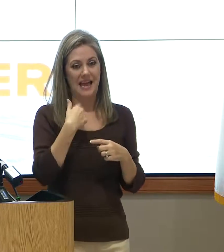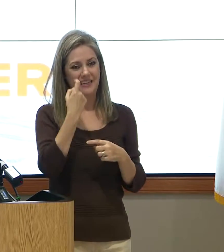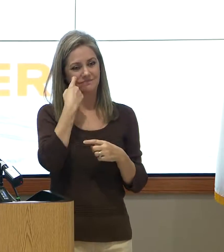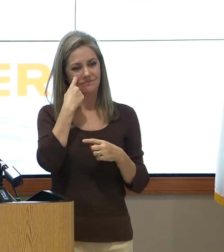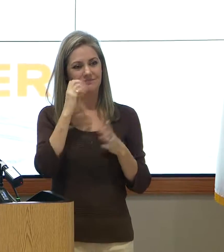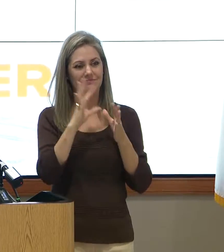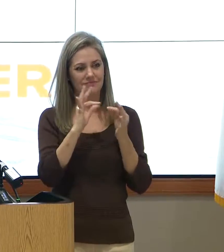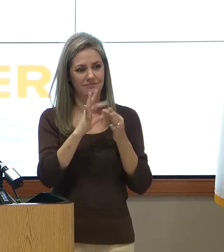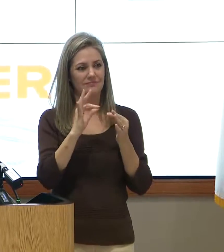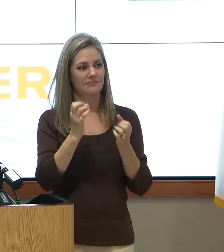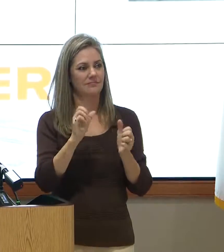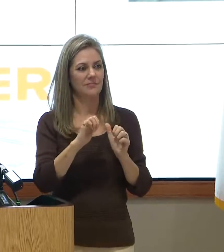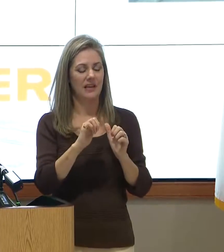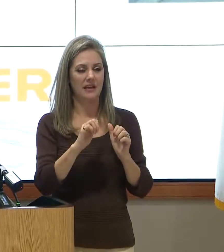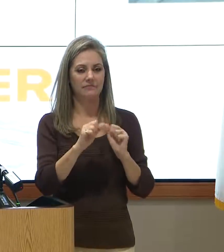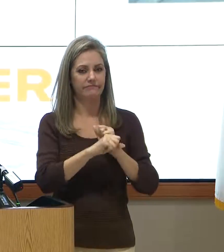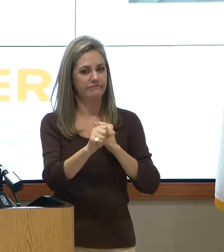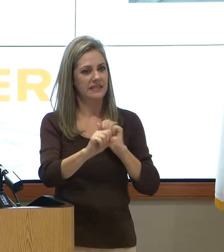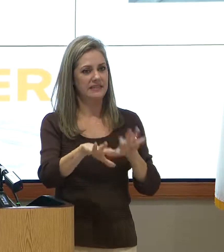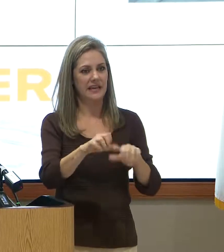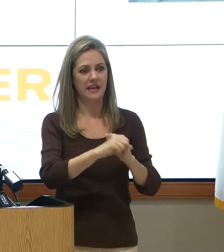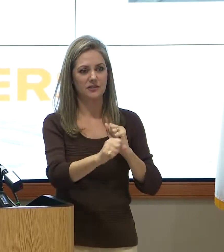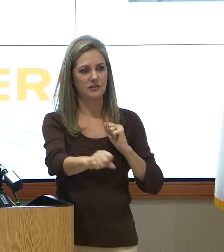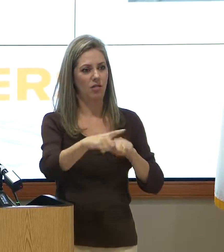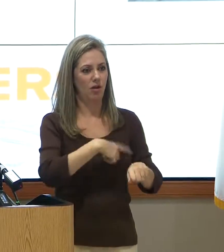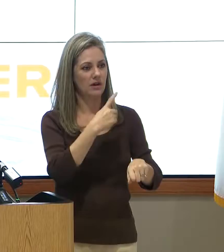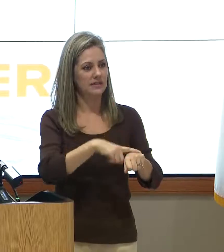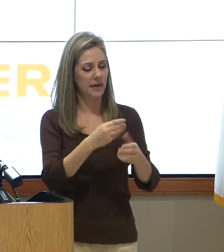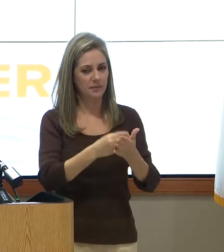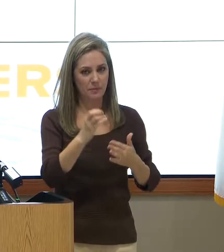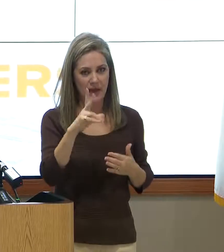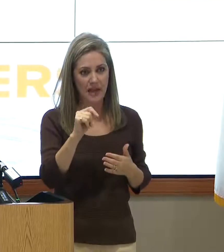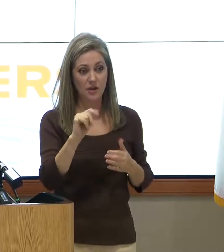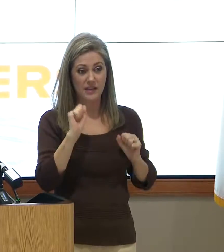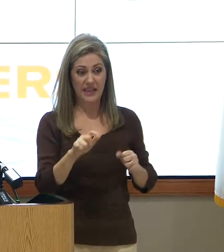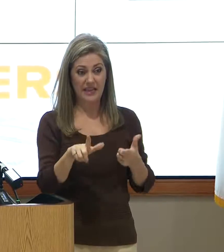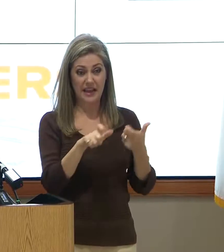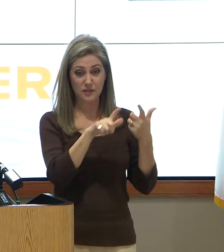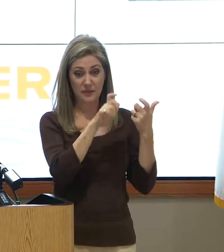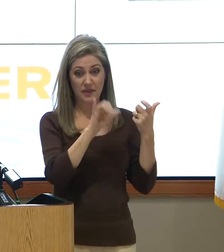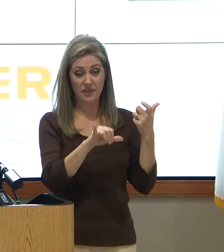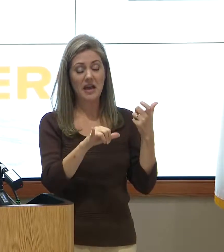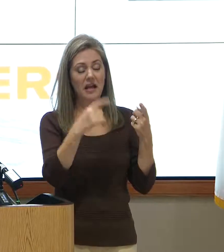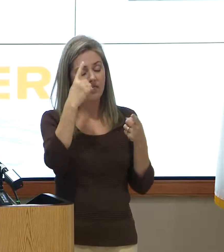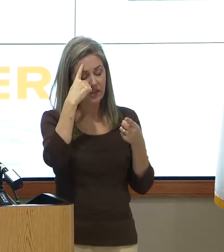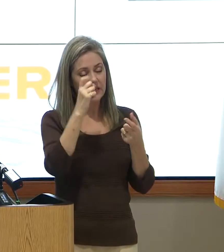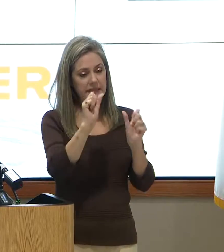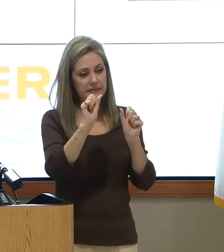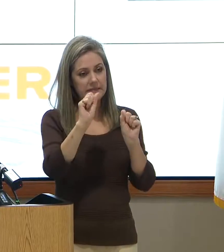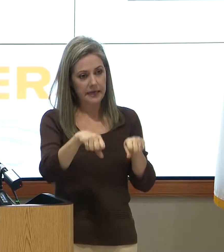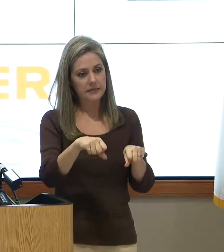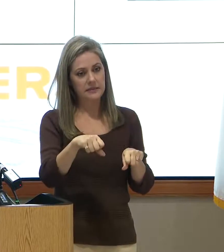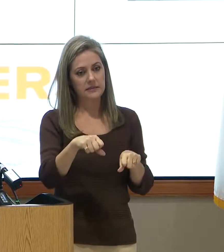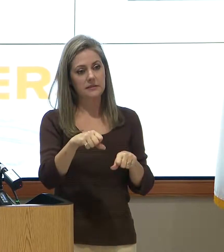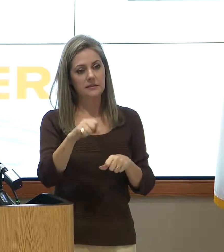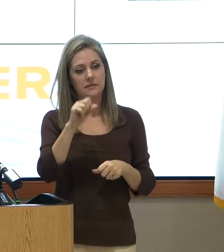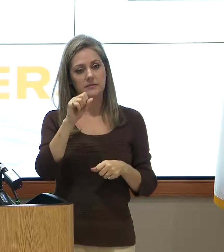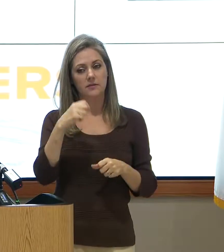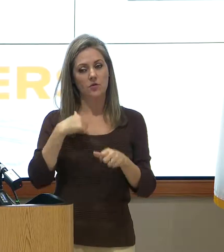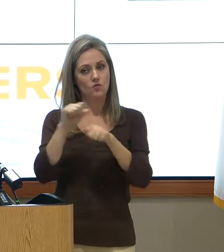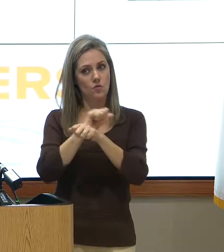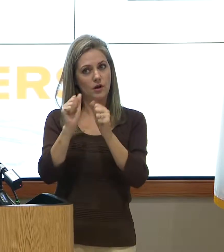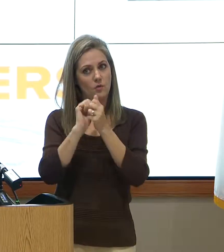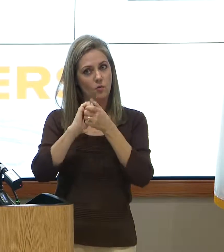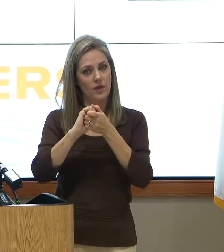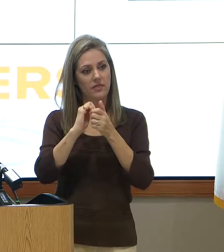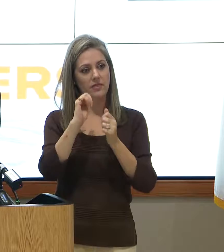reported upon about how long it takes to buy out properties, if there's a way to expedite that. And I think the short answer is yes. And we're working with FEMA to fare out an avenue